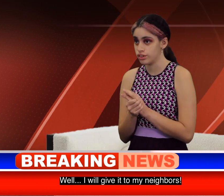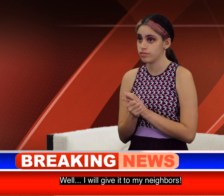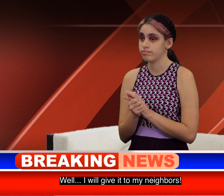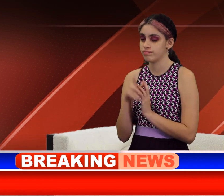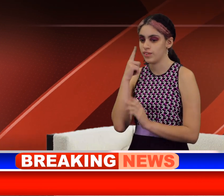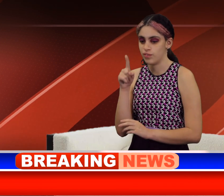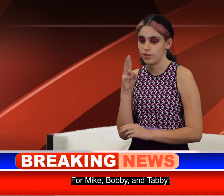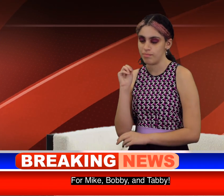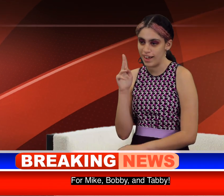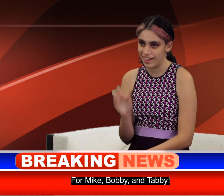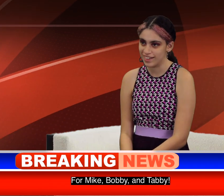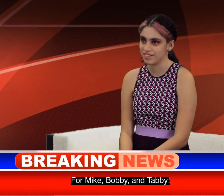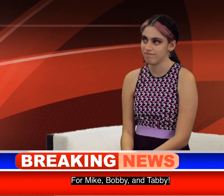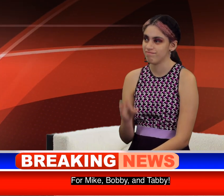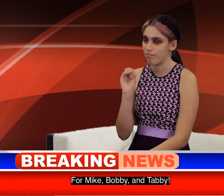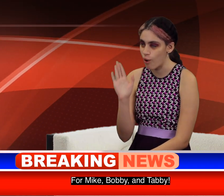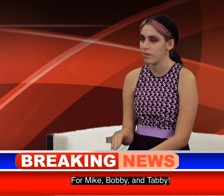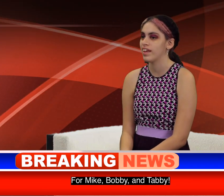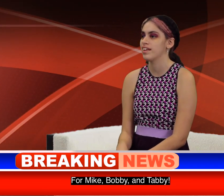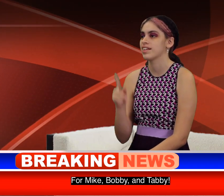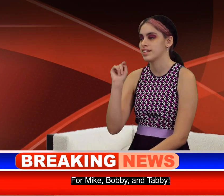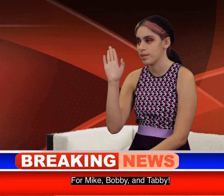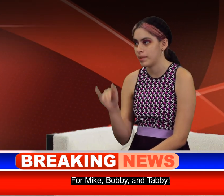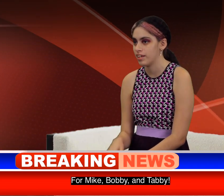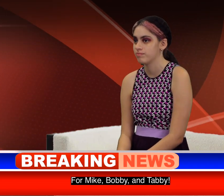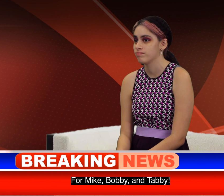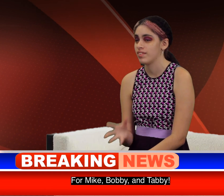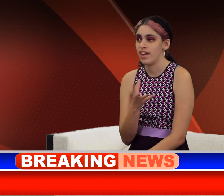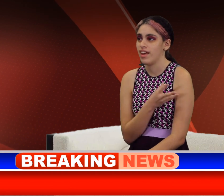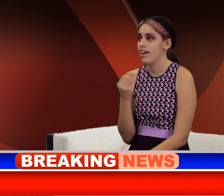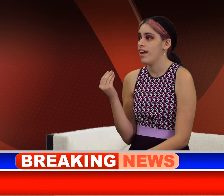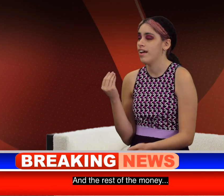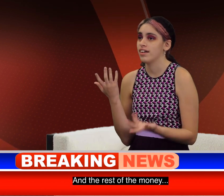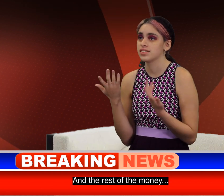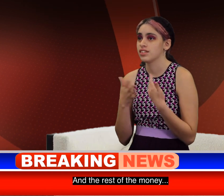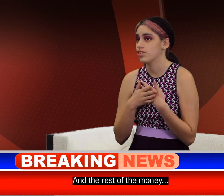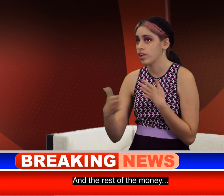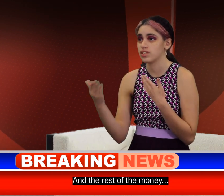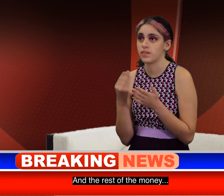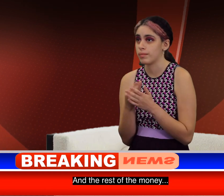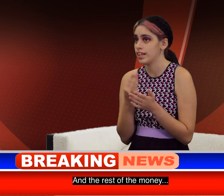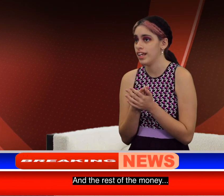for Mike, Bobby, helping, and the rest of the money.